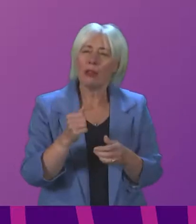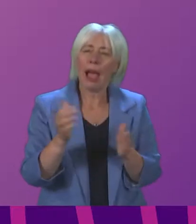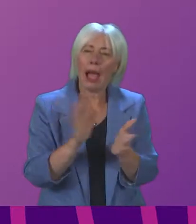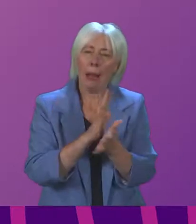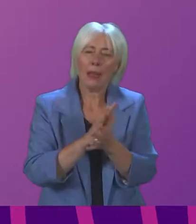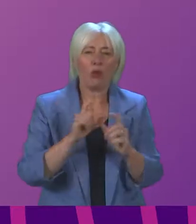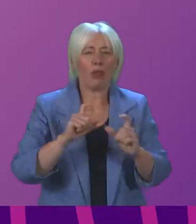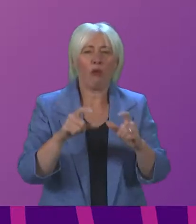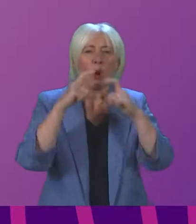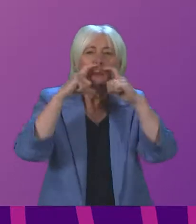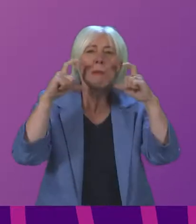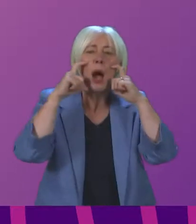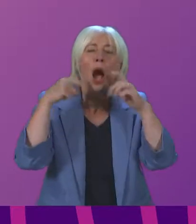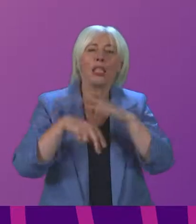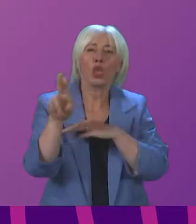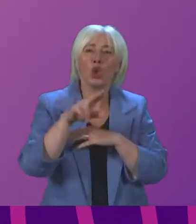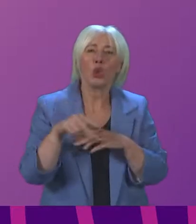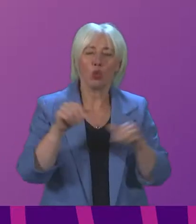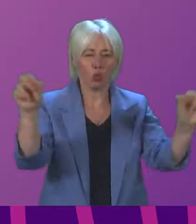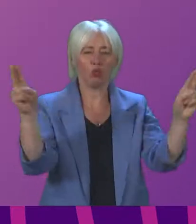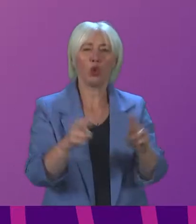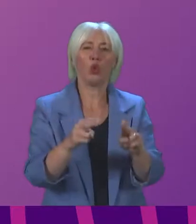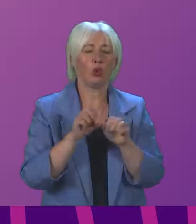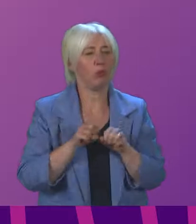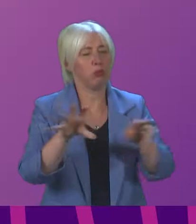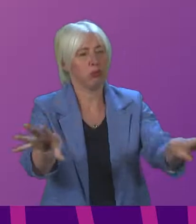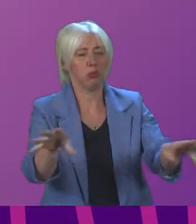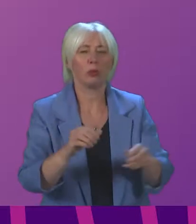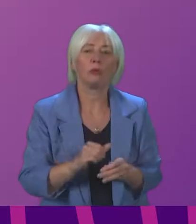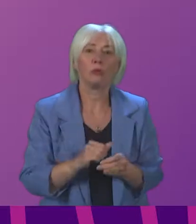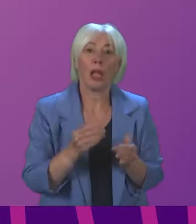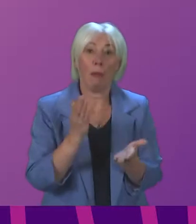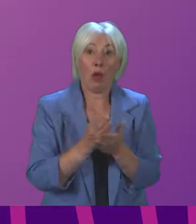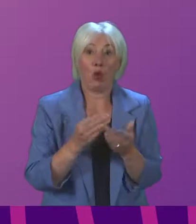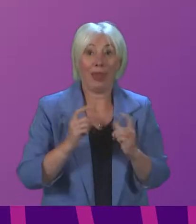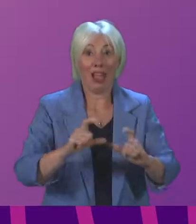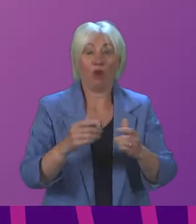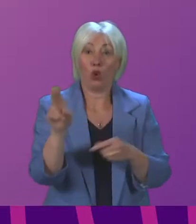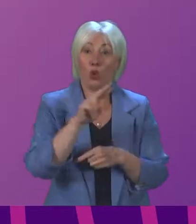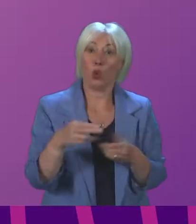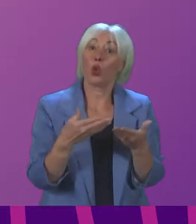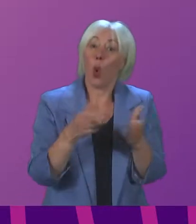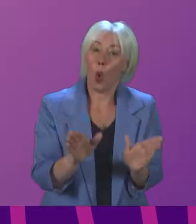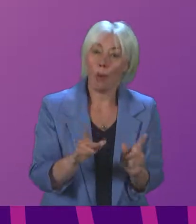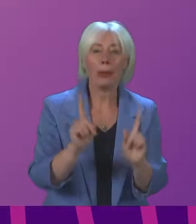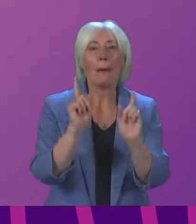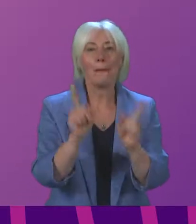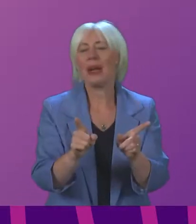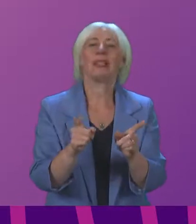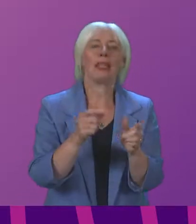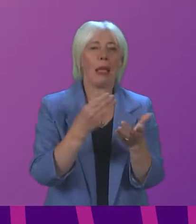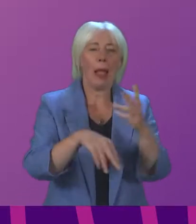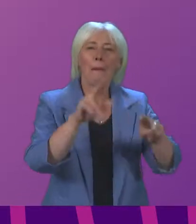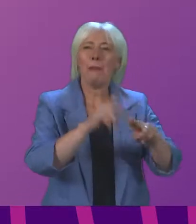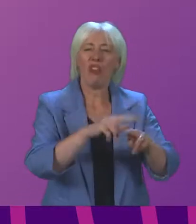necessary measure to stop the spread of COVID-19 and to help keep our schools open. However, there was no consensus amongst